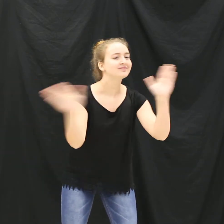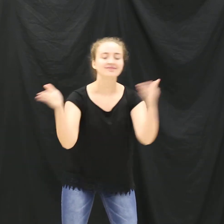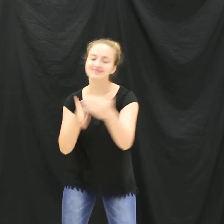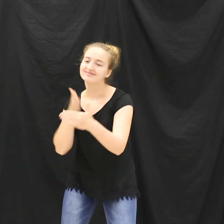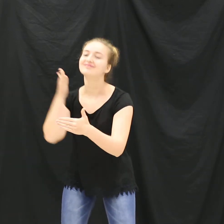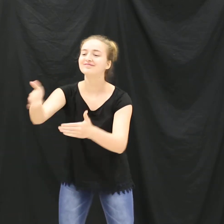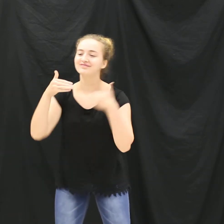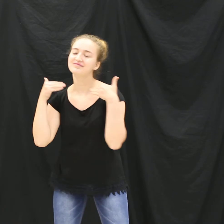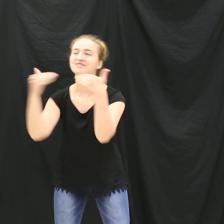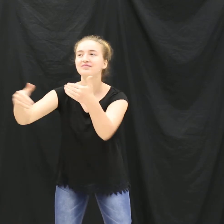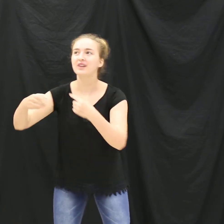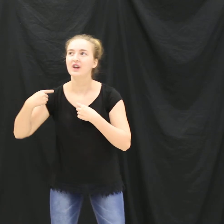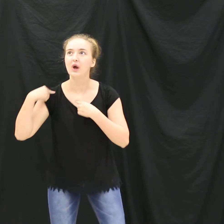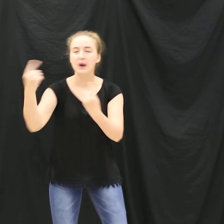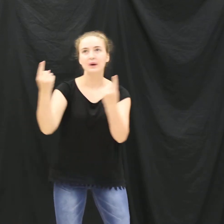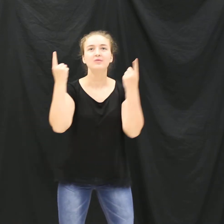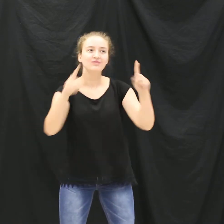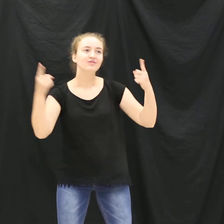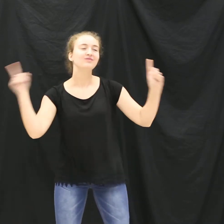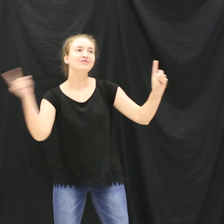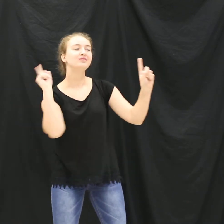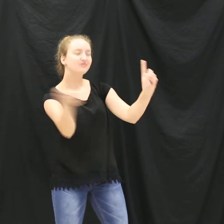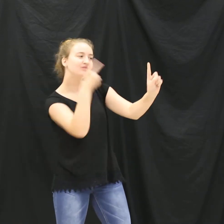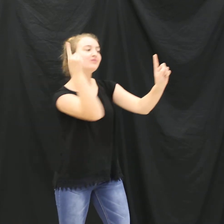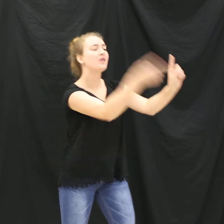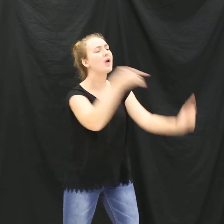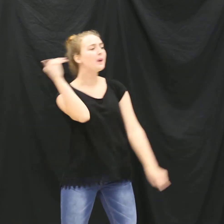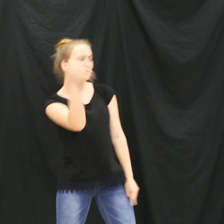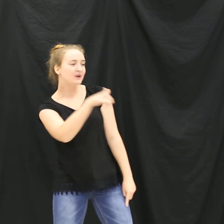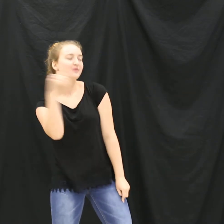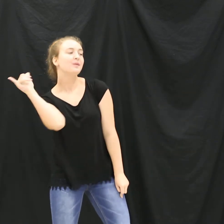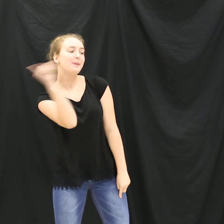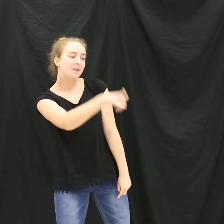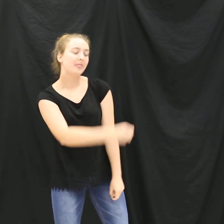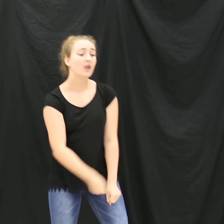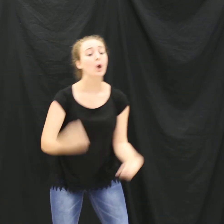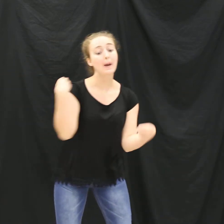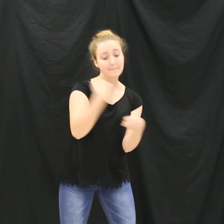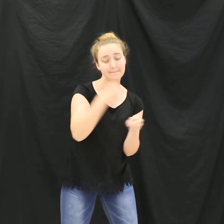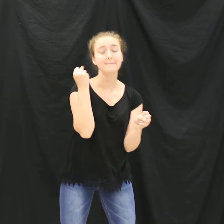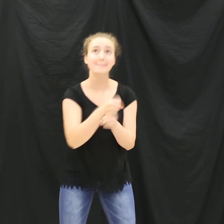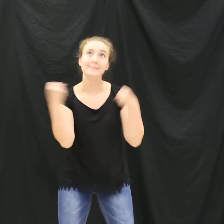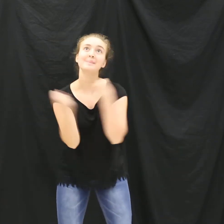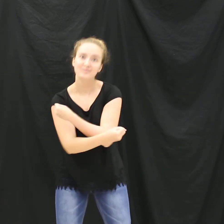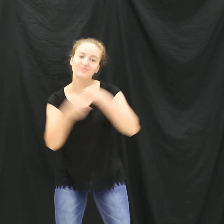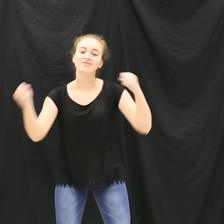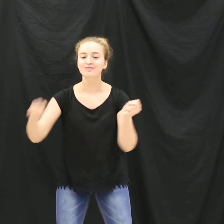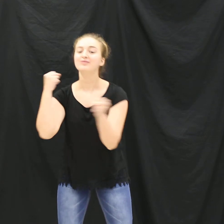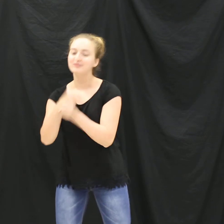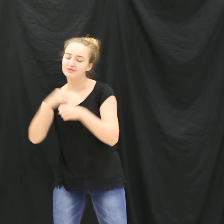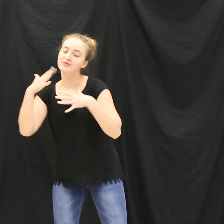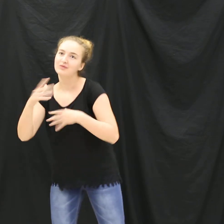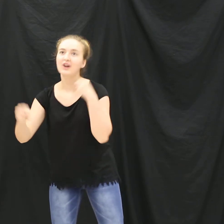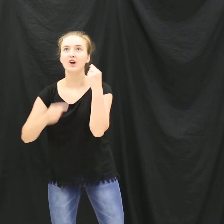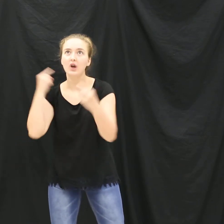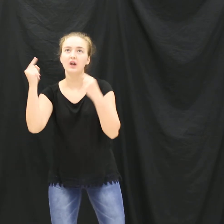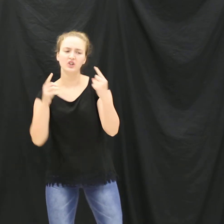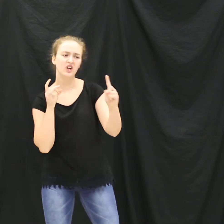told ya that we won't stop So we back cruisin' through Harlem These old blocks with me I need to save me Drove me crazy